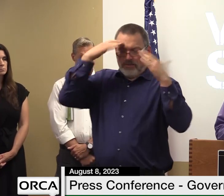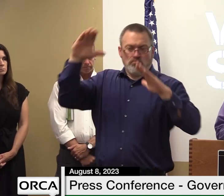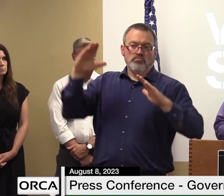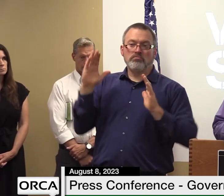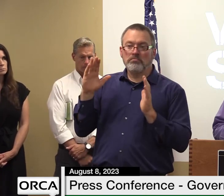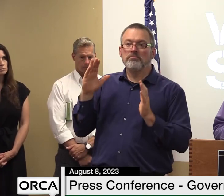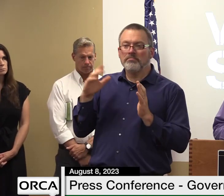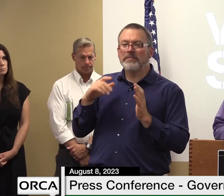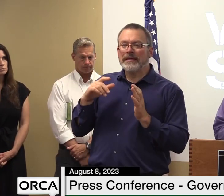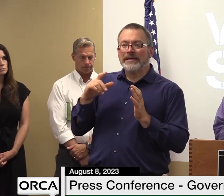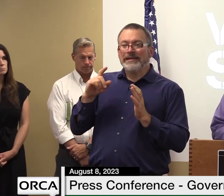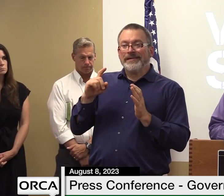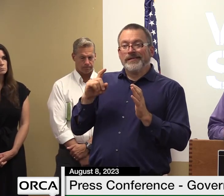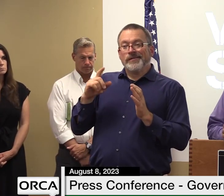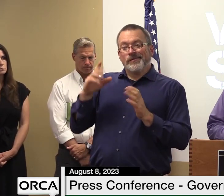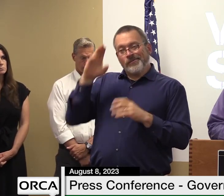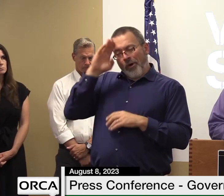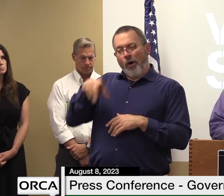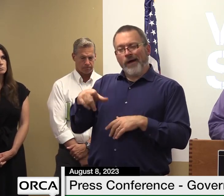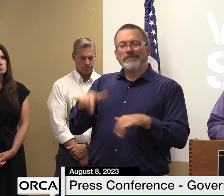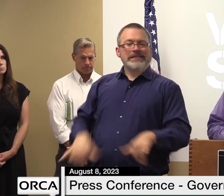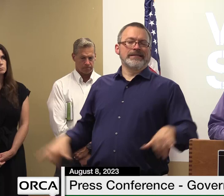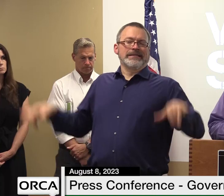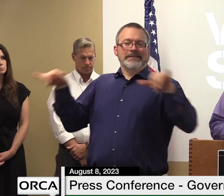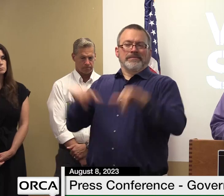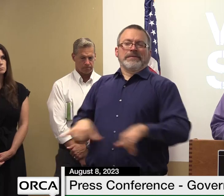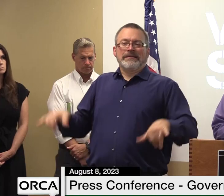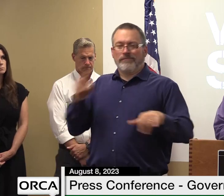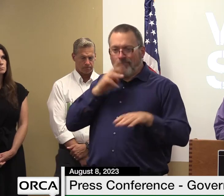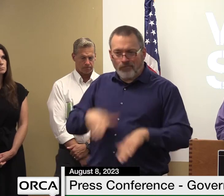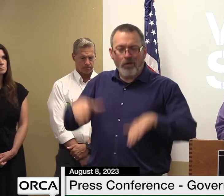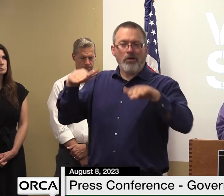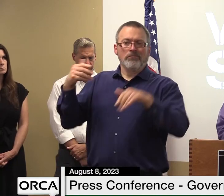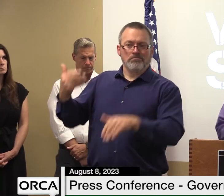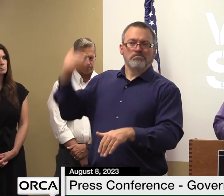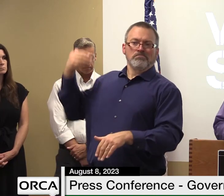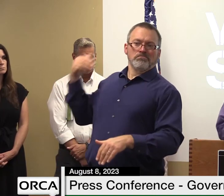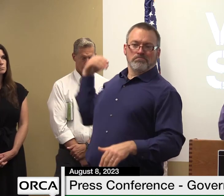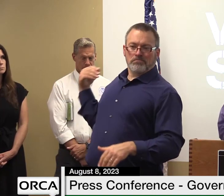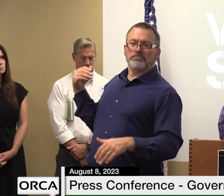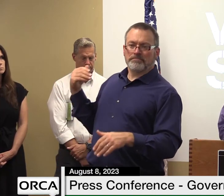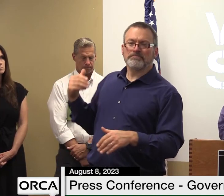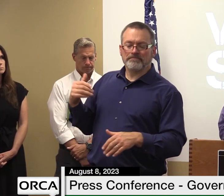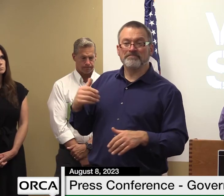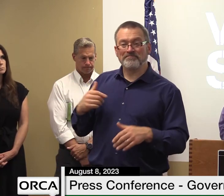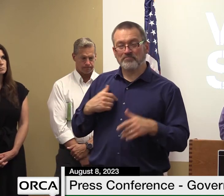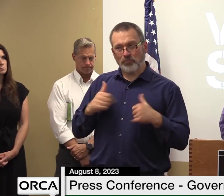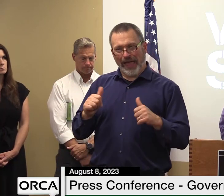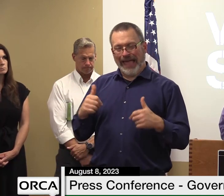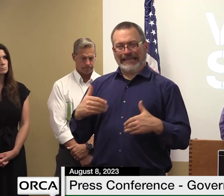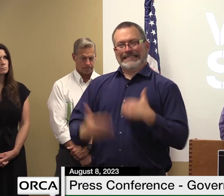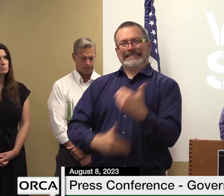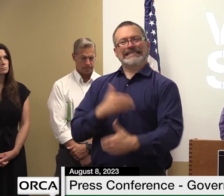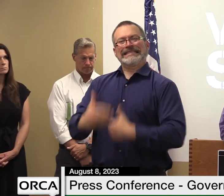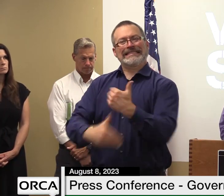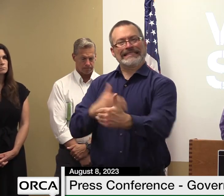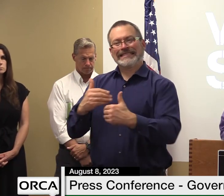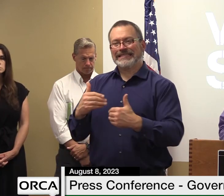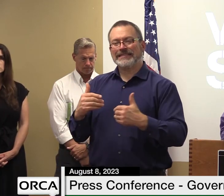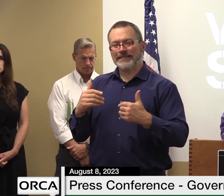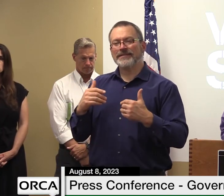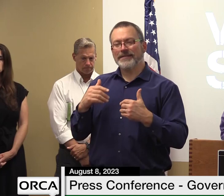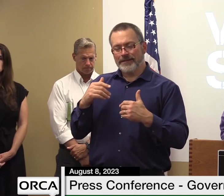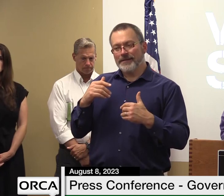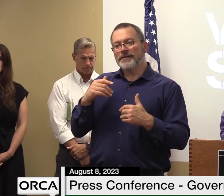historic pattern of development and we can only move so quickly around that historic pattern and we have to respect our historic buildings and downtowns